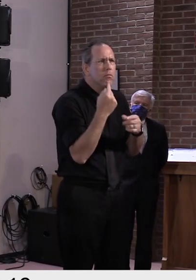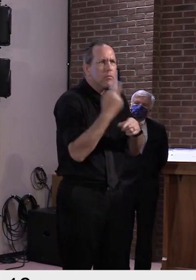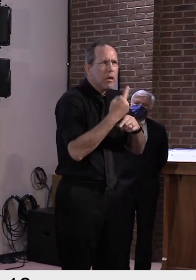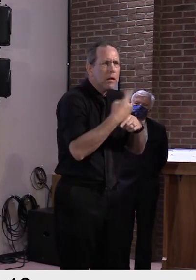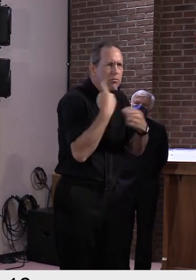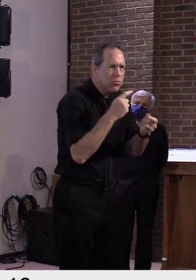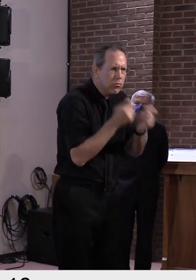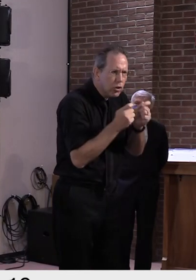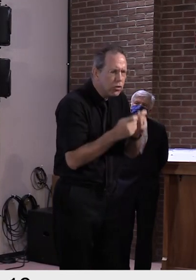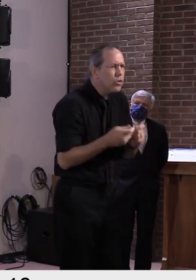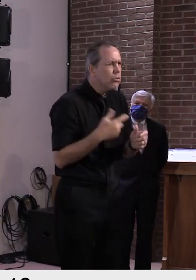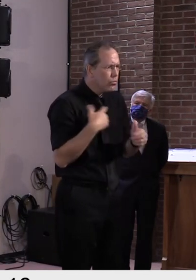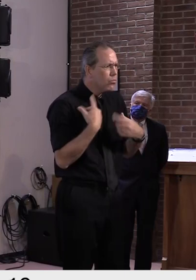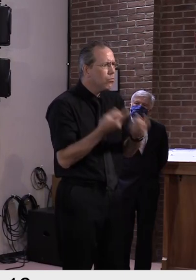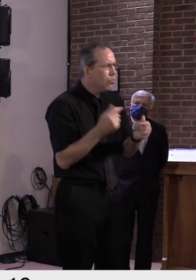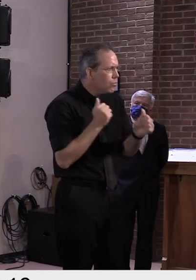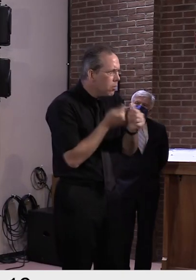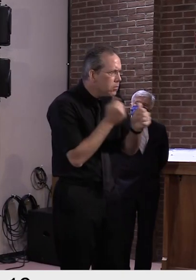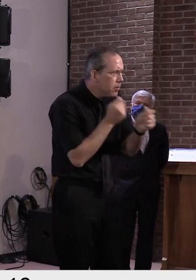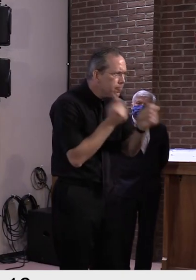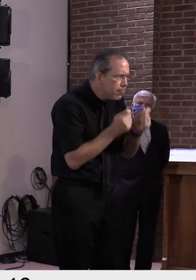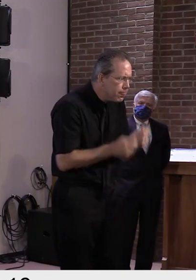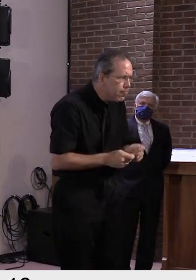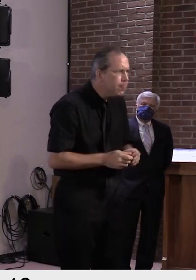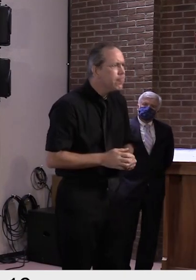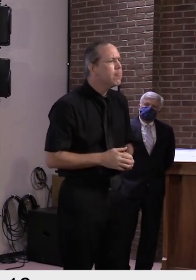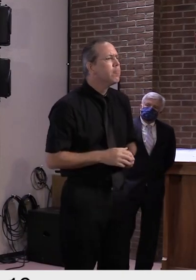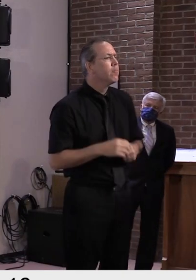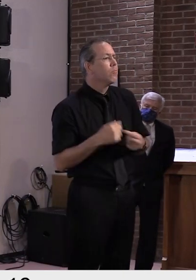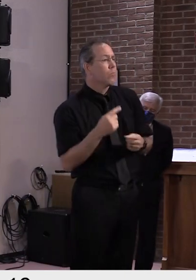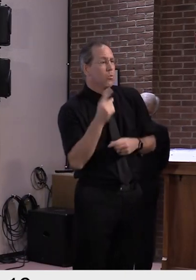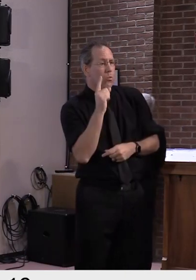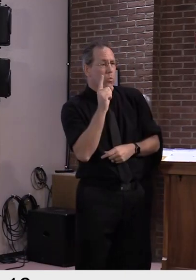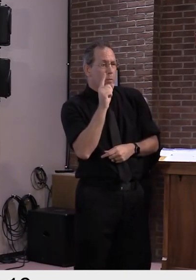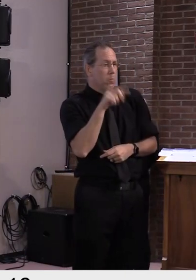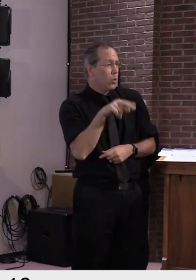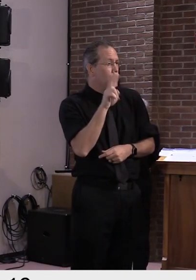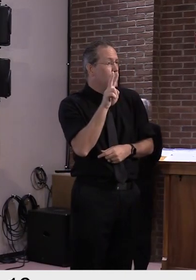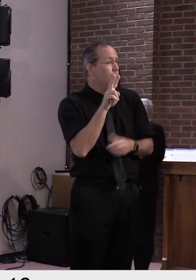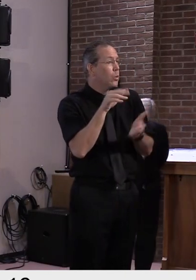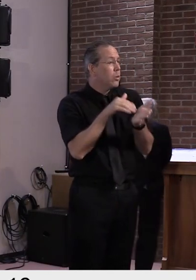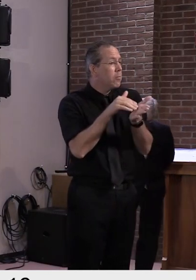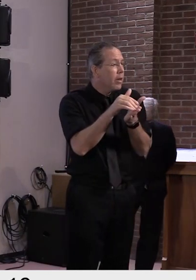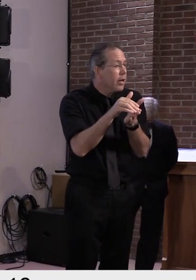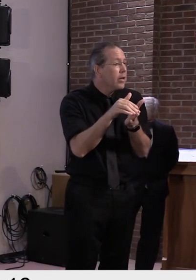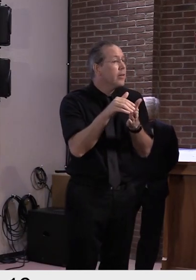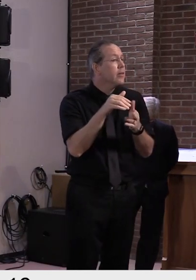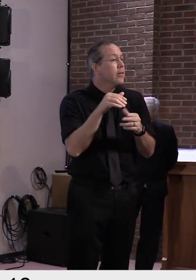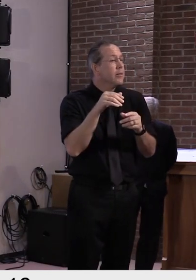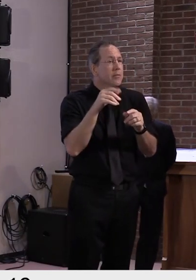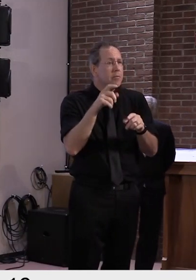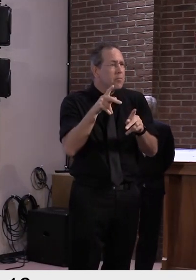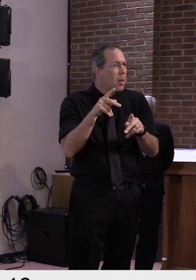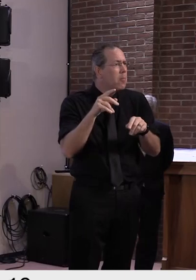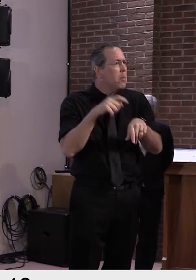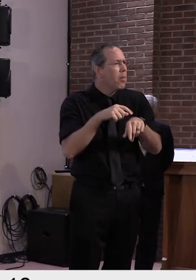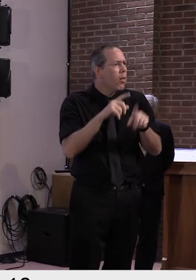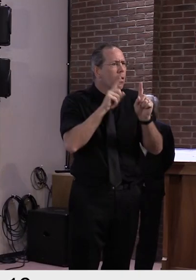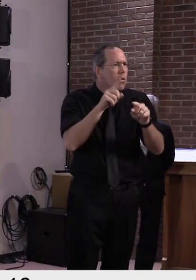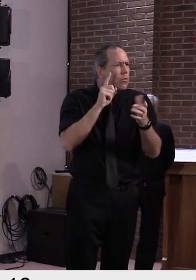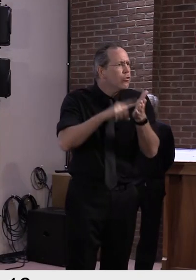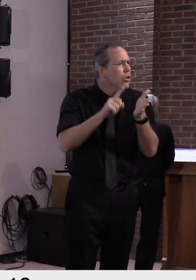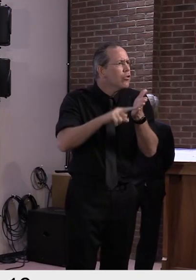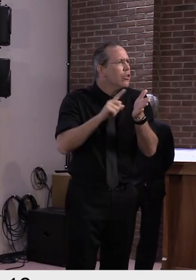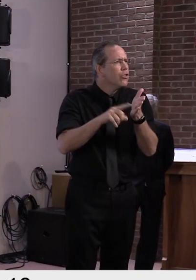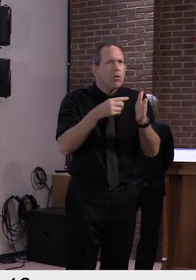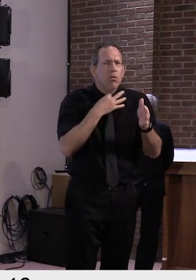million interactions with the travel map. This is really giving us a high degree of confidence that there's great awareness about our policies